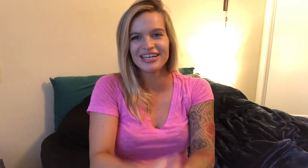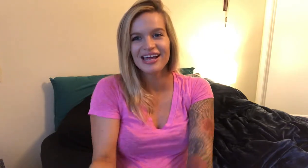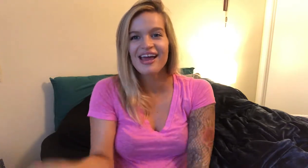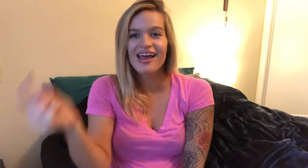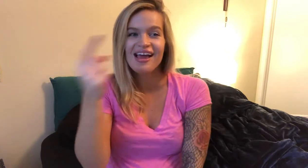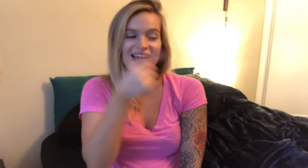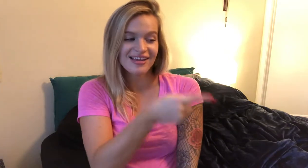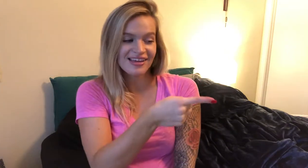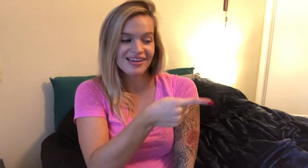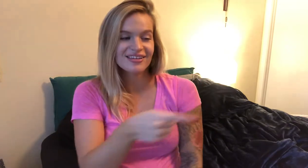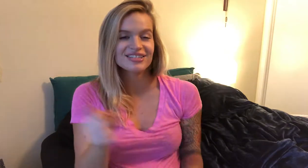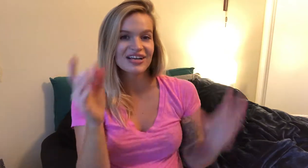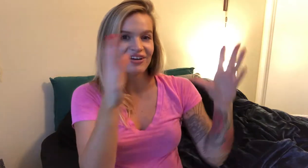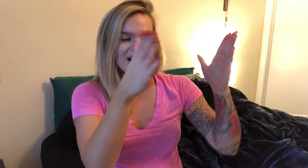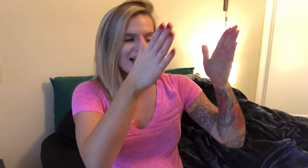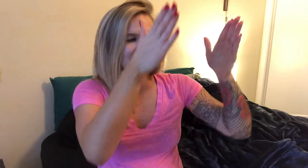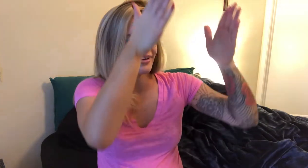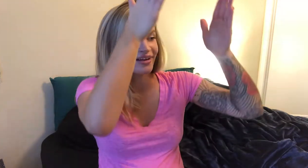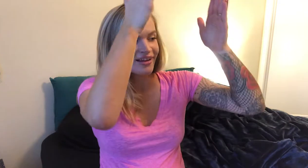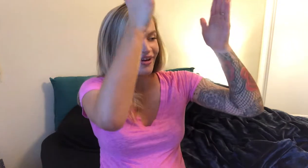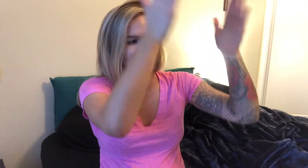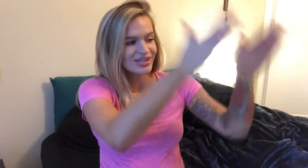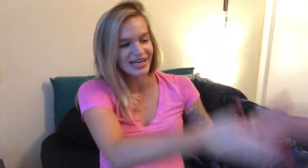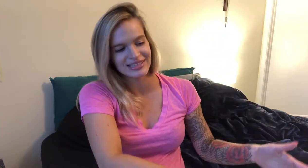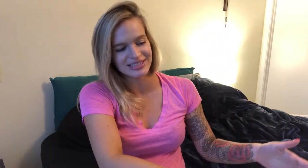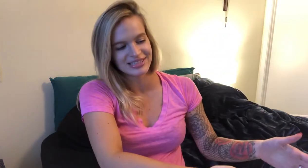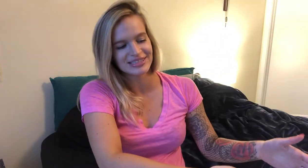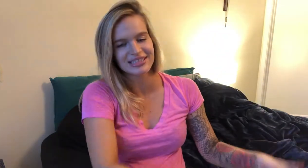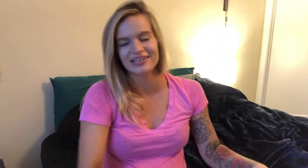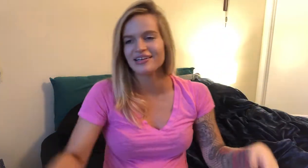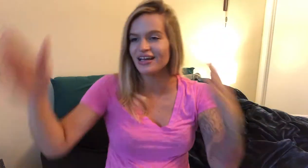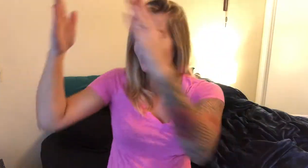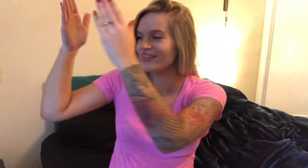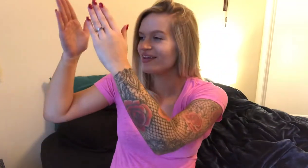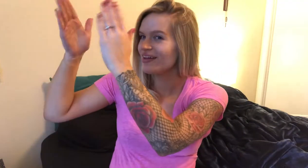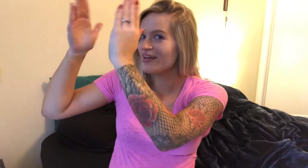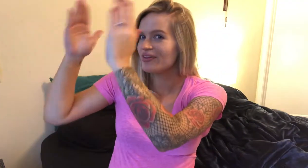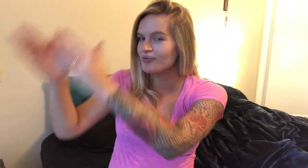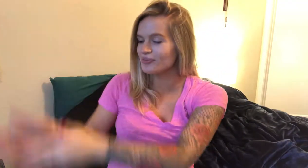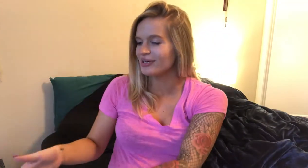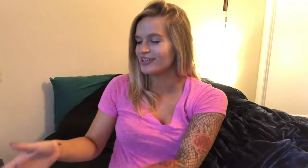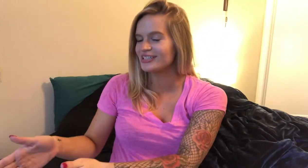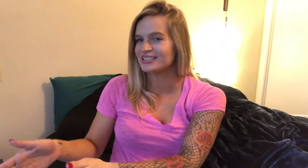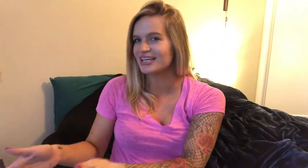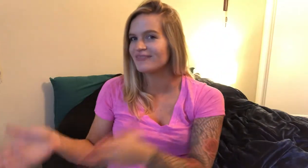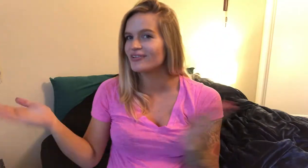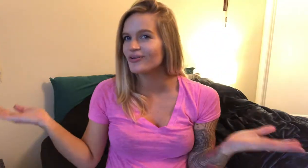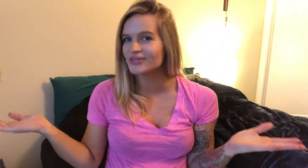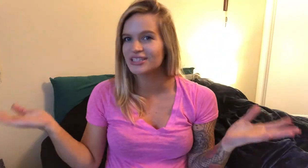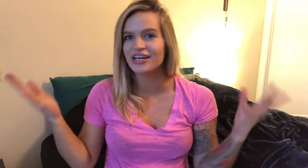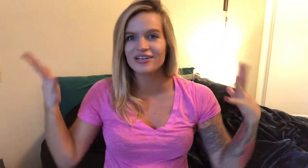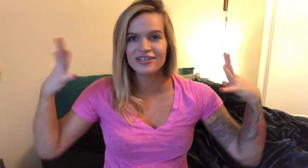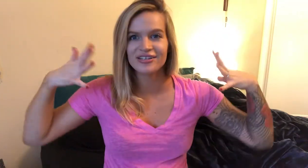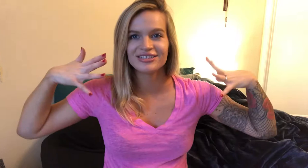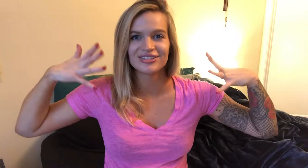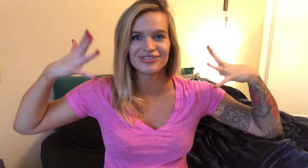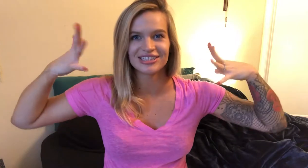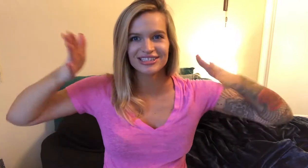he signed I had all the guys on this side and the women on this side for the whole sign so just